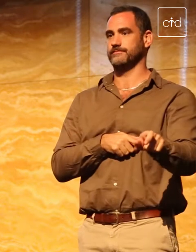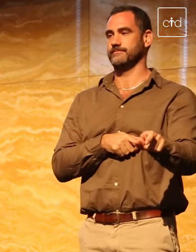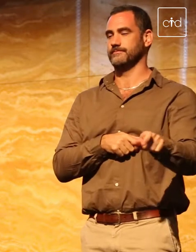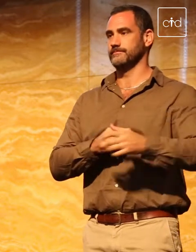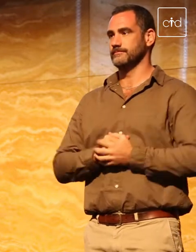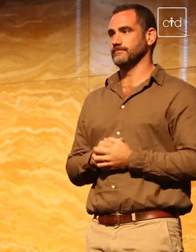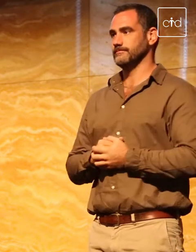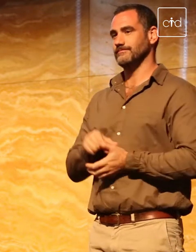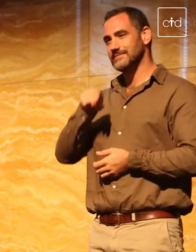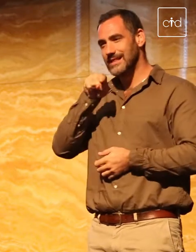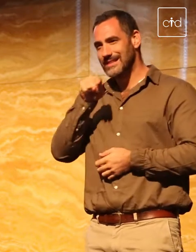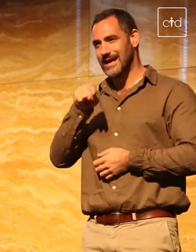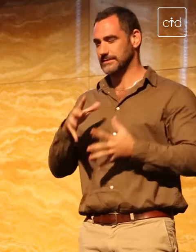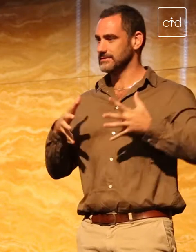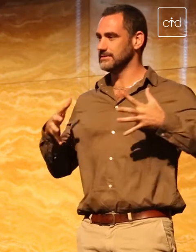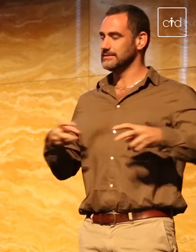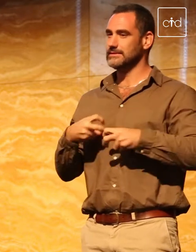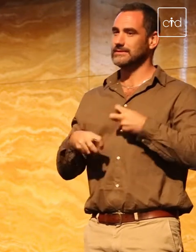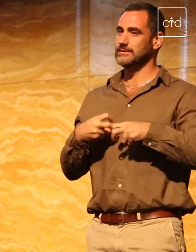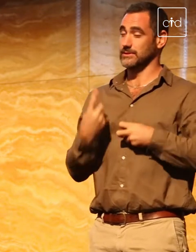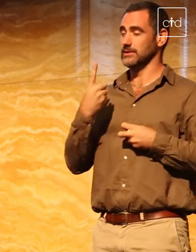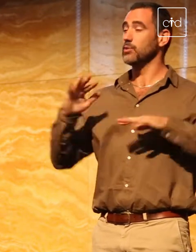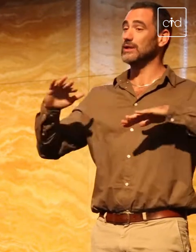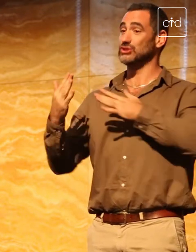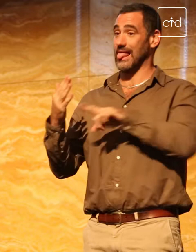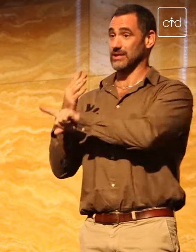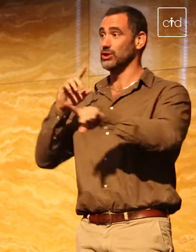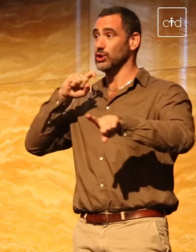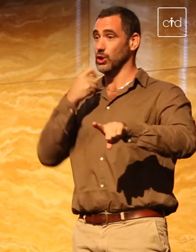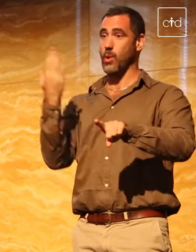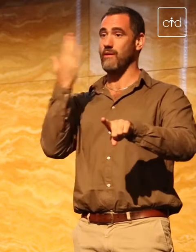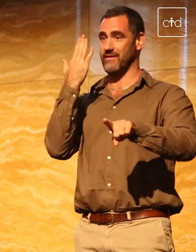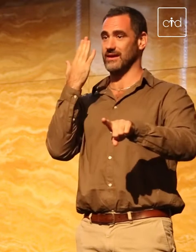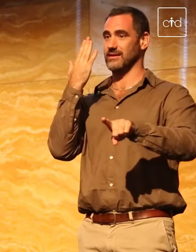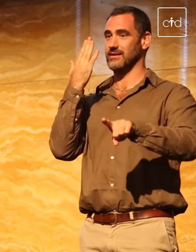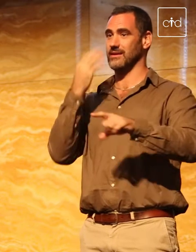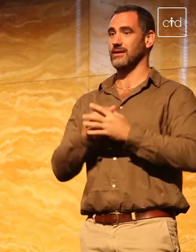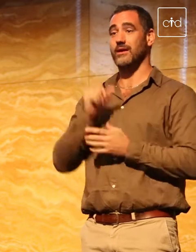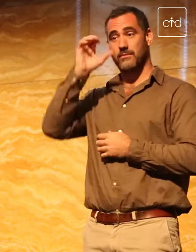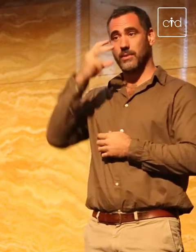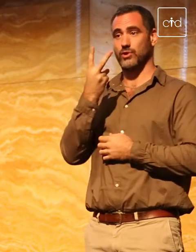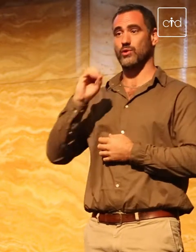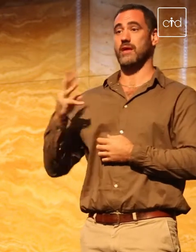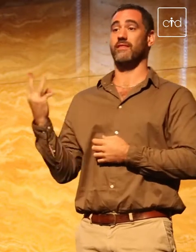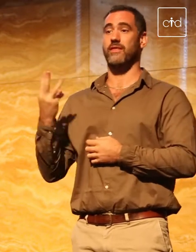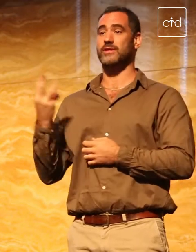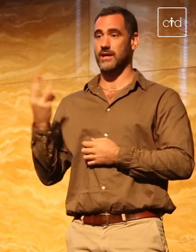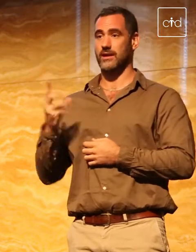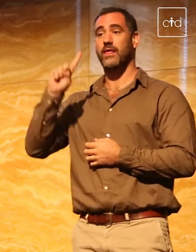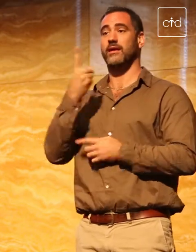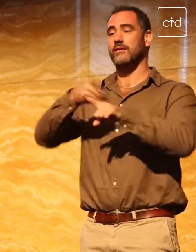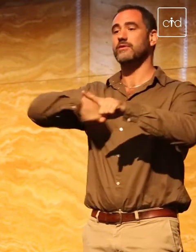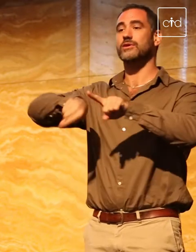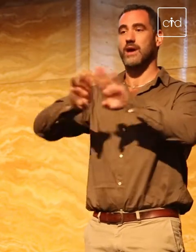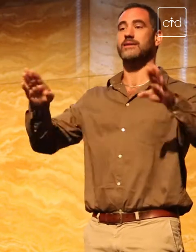That, of course, is one of the challenges that you will be facing here and was faced in 2013 at the first round